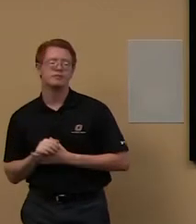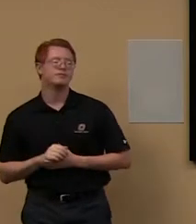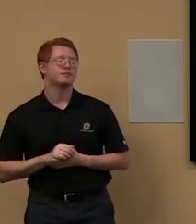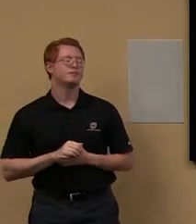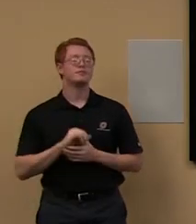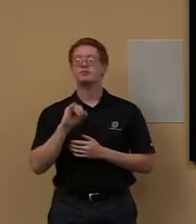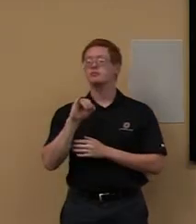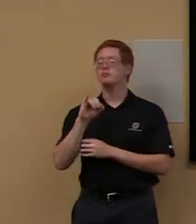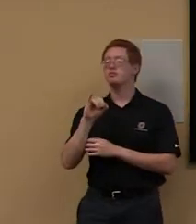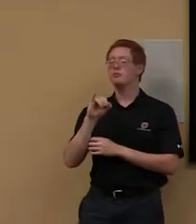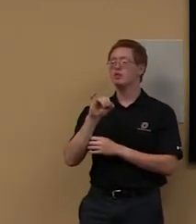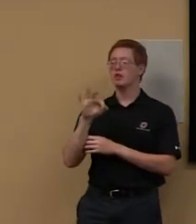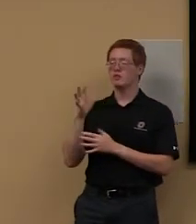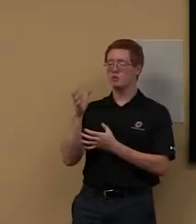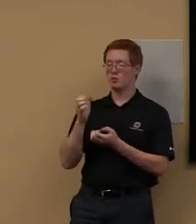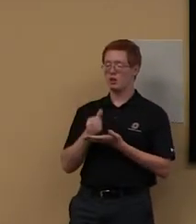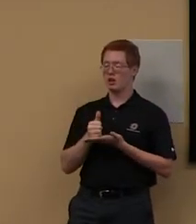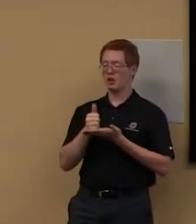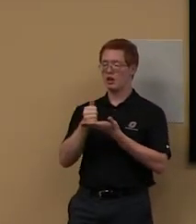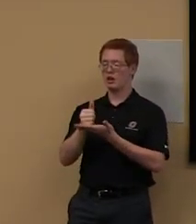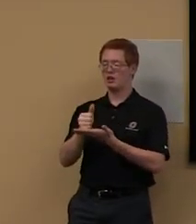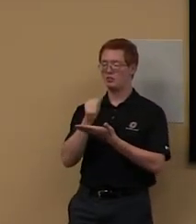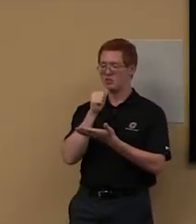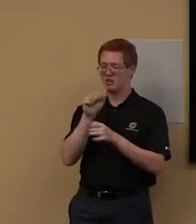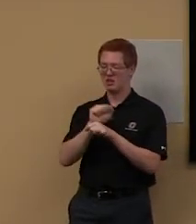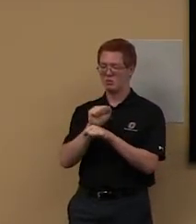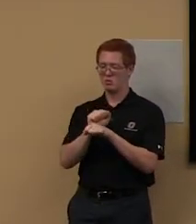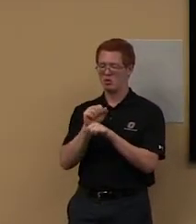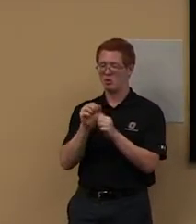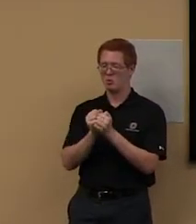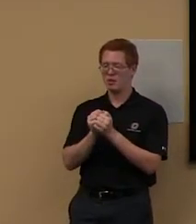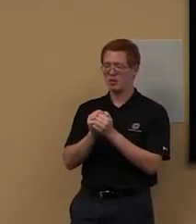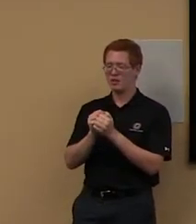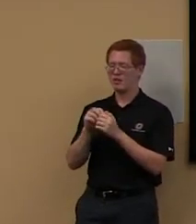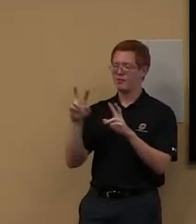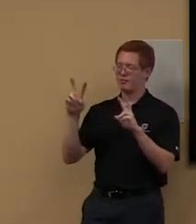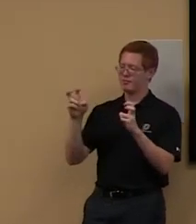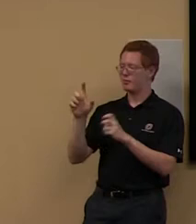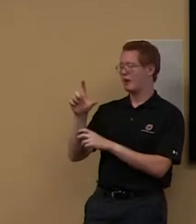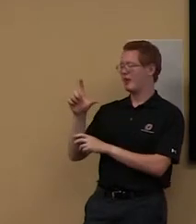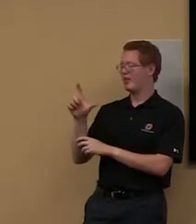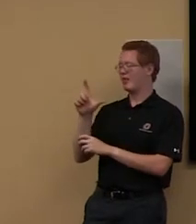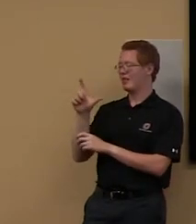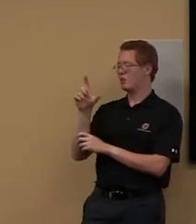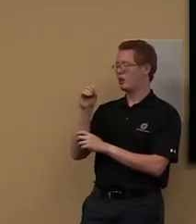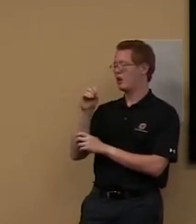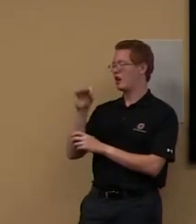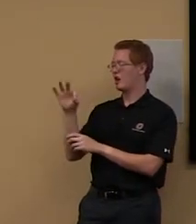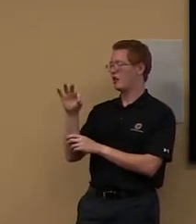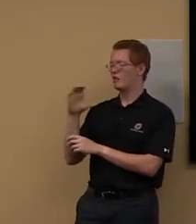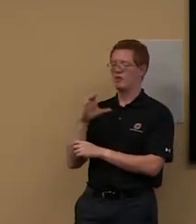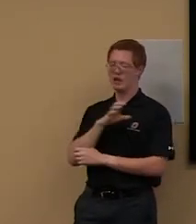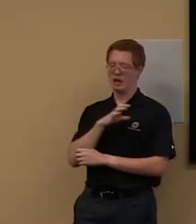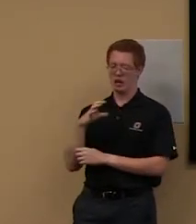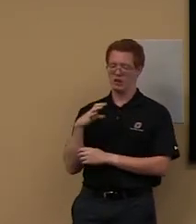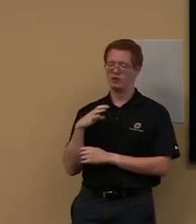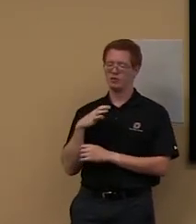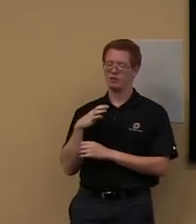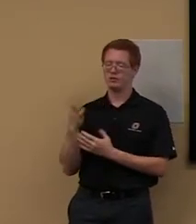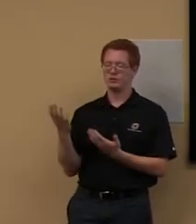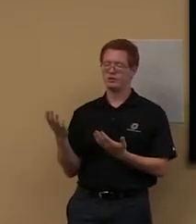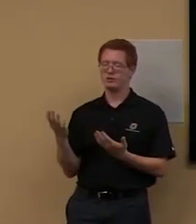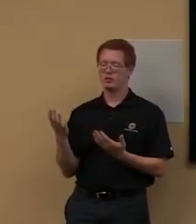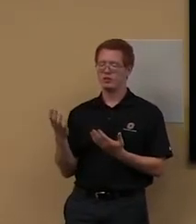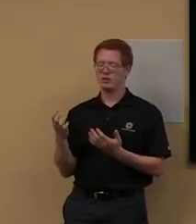worked with, um, the Library of Congress call numbers, uh, for a while or, um, or, um,